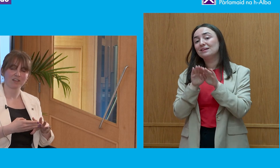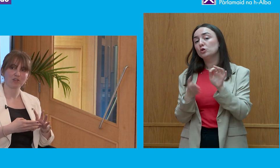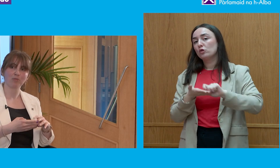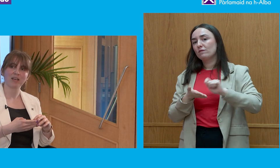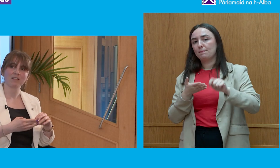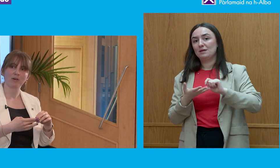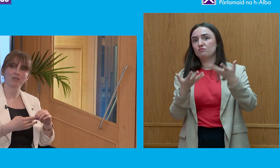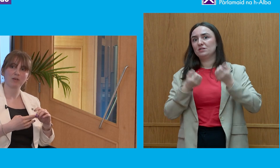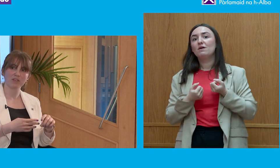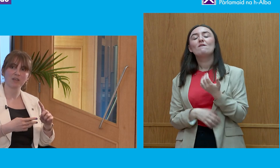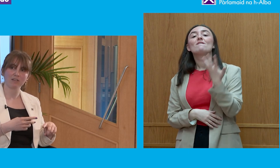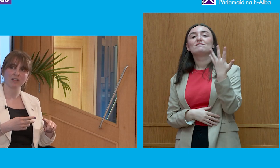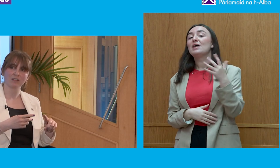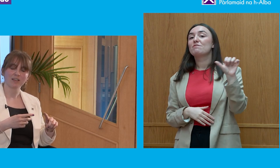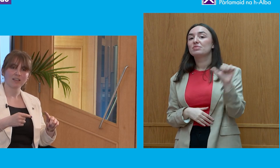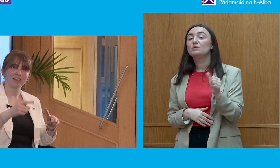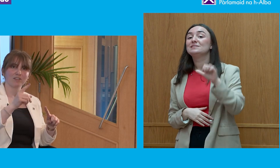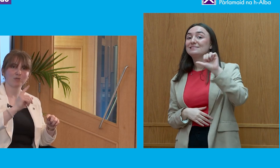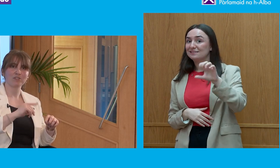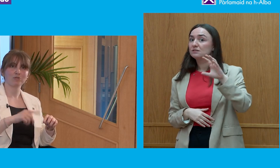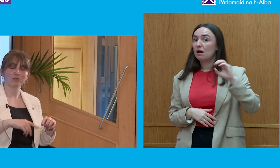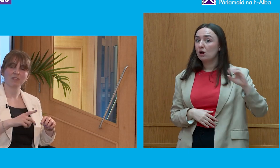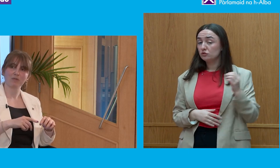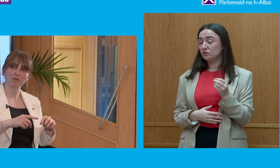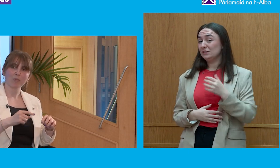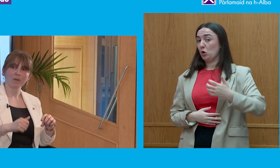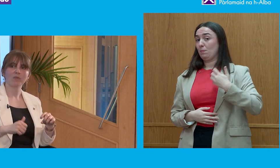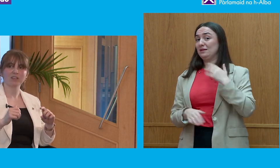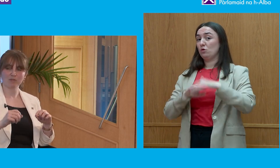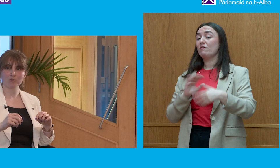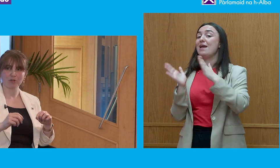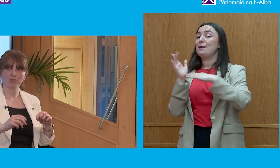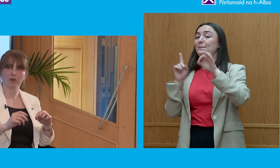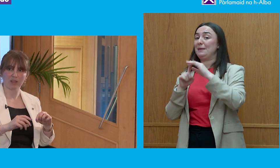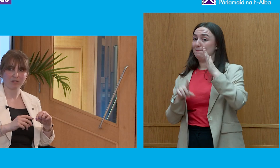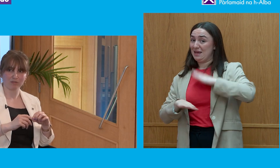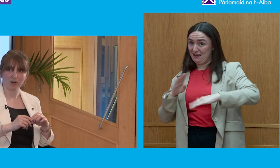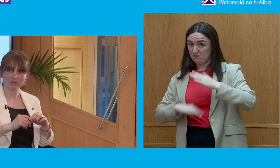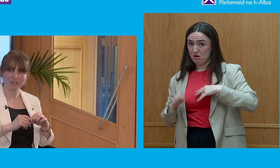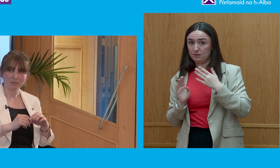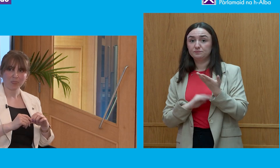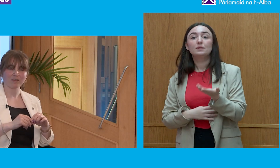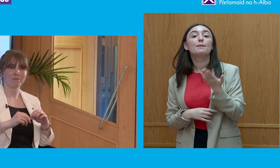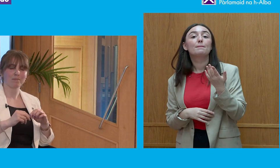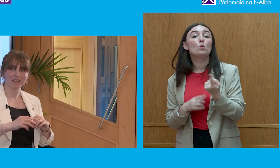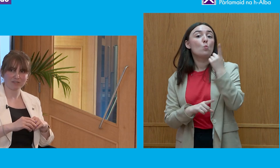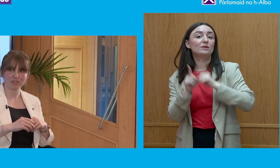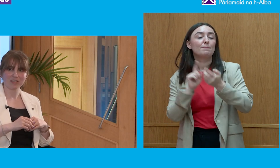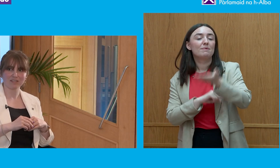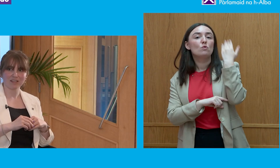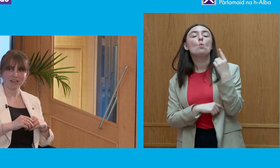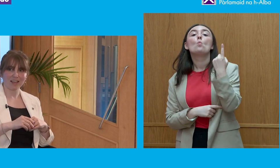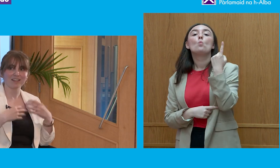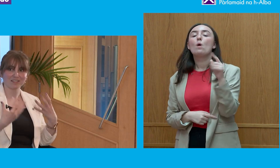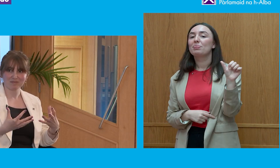,600 complaints about MP behavior in 22-23. The year before, it was 1,400. There's a massive